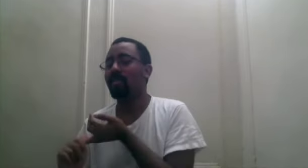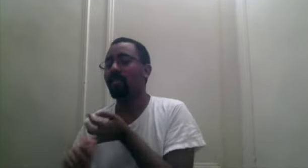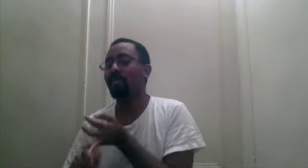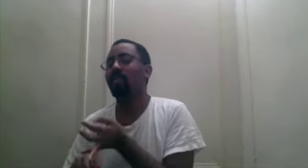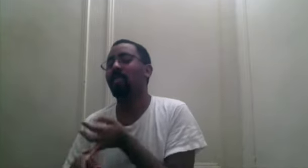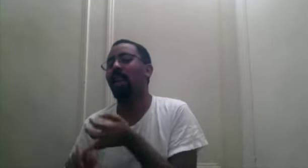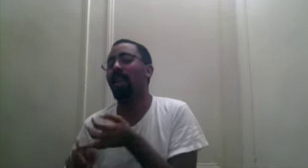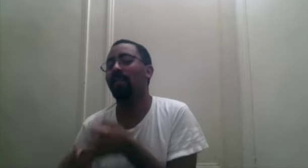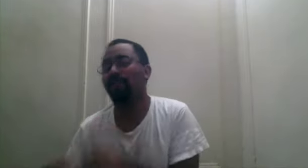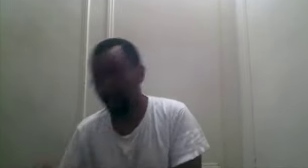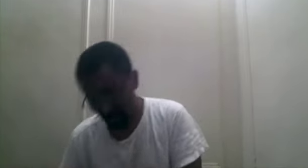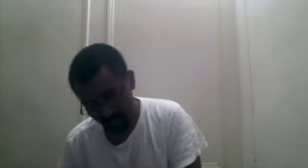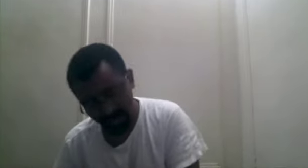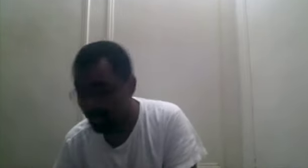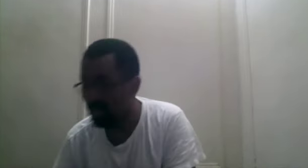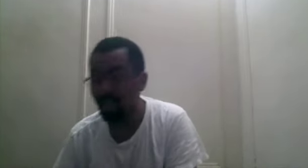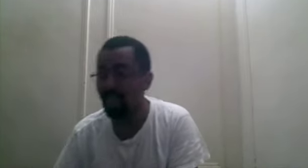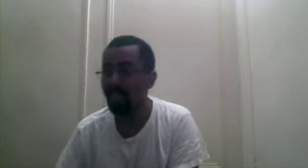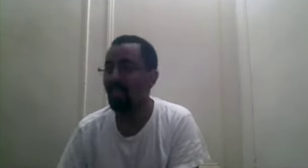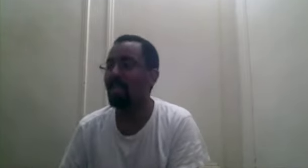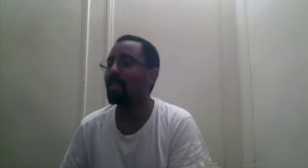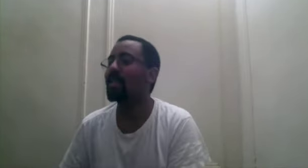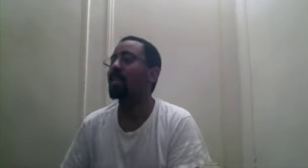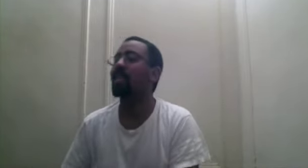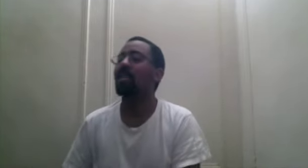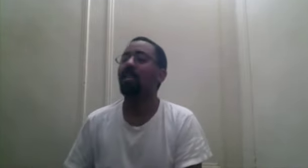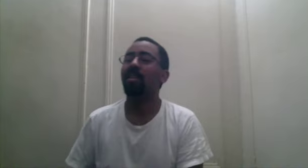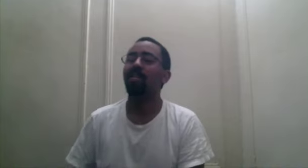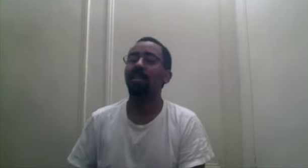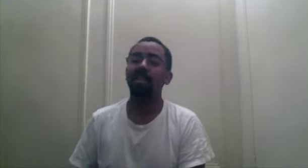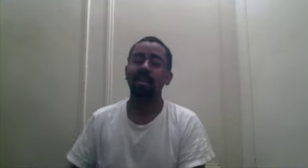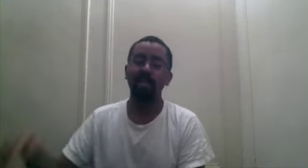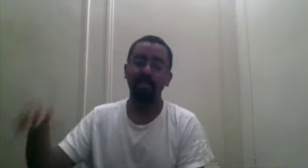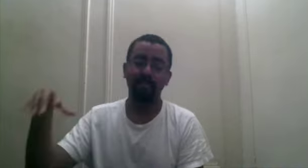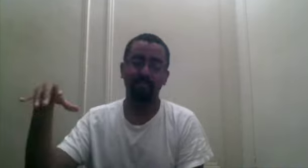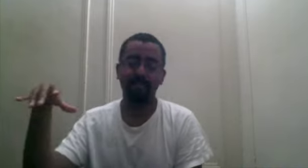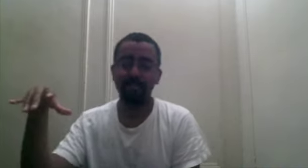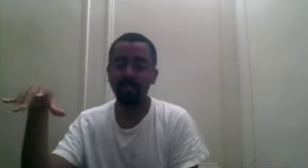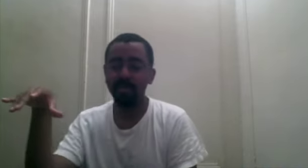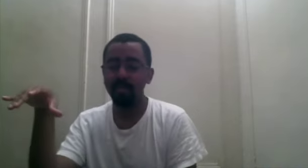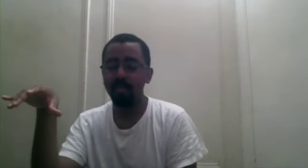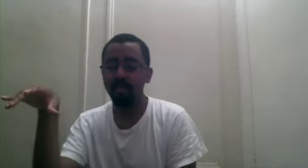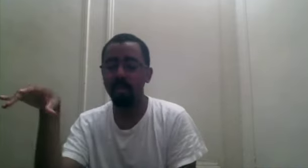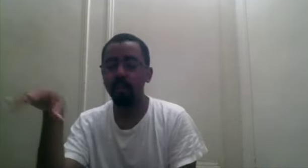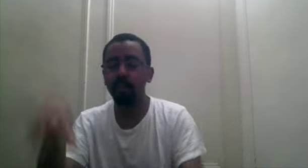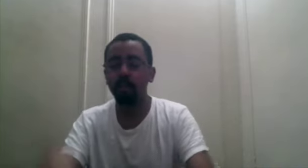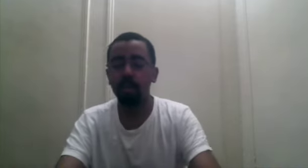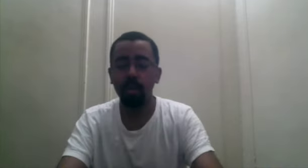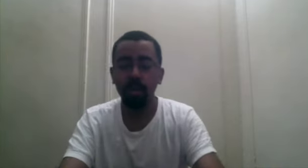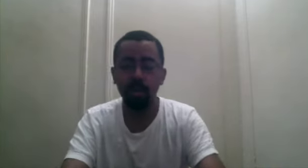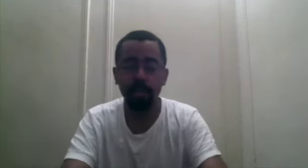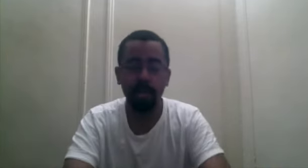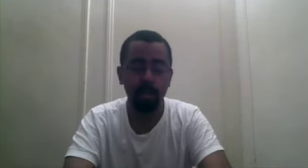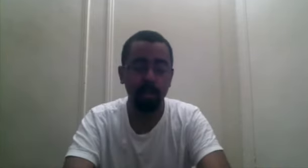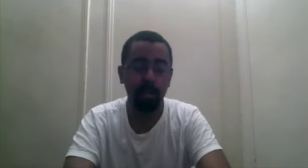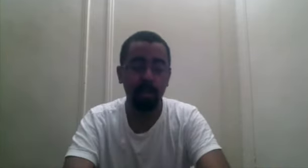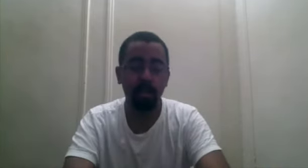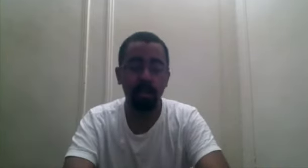destroys half. Jesus Christ. But, um, King Rikuo is about to be placed in,